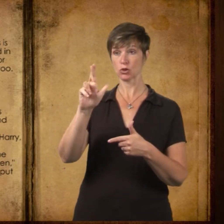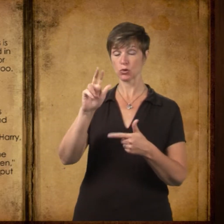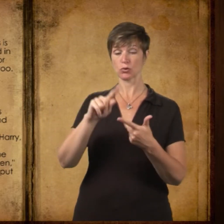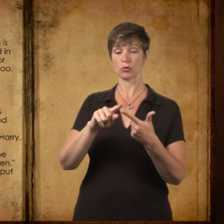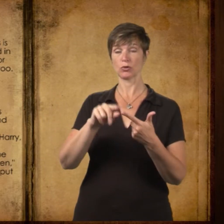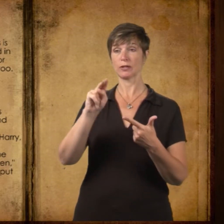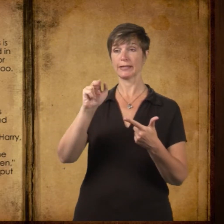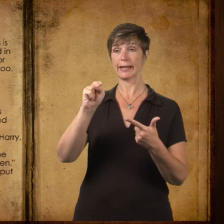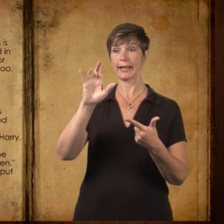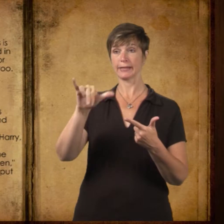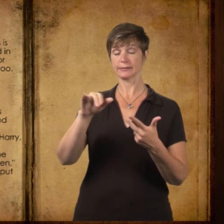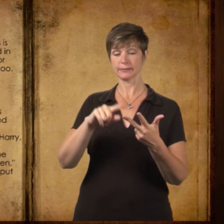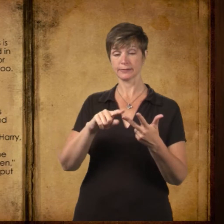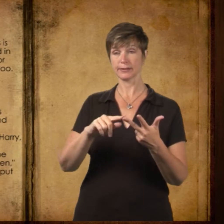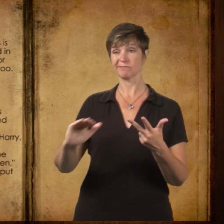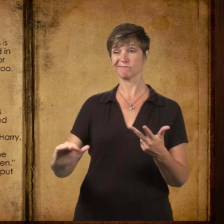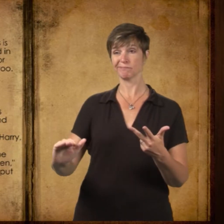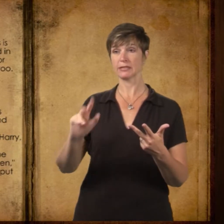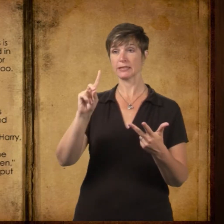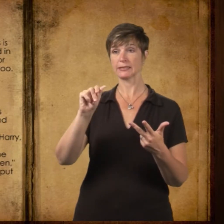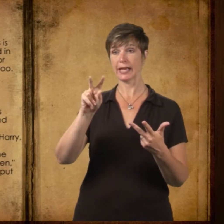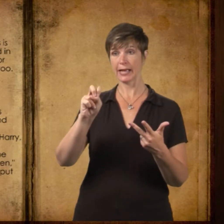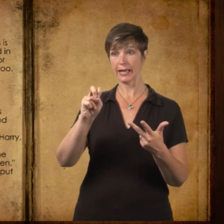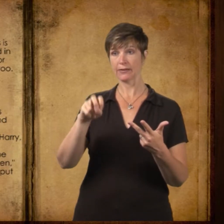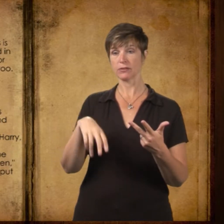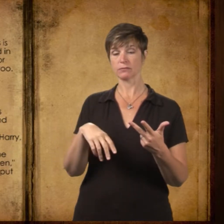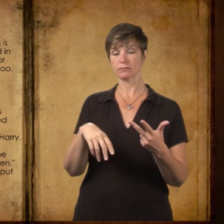Bill, Bill Jr., and Nancy, and Little Dave, and Tessie and me.